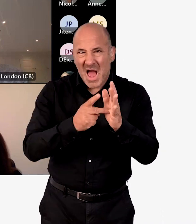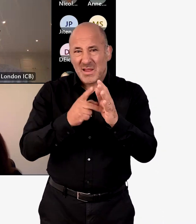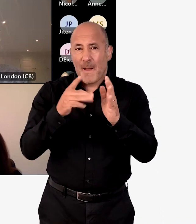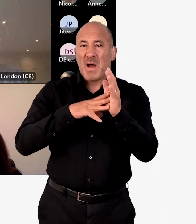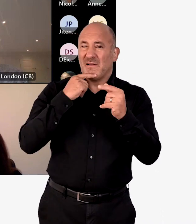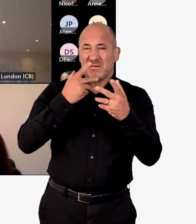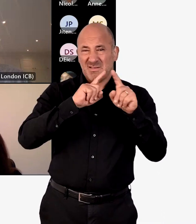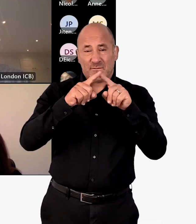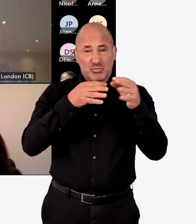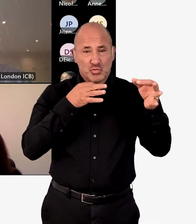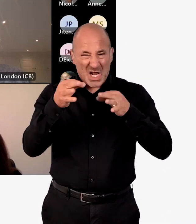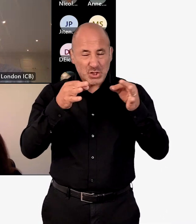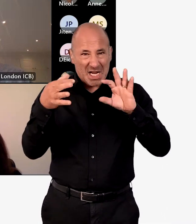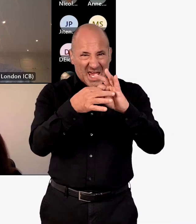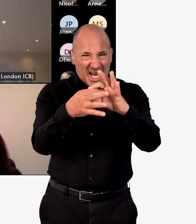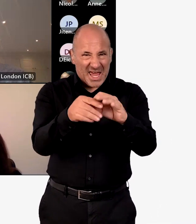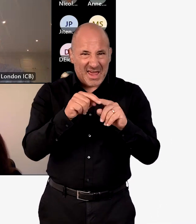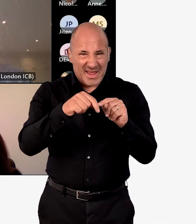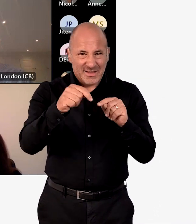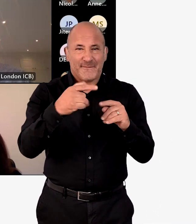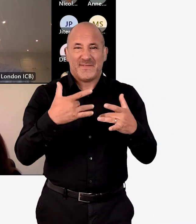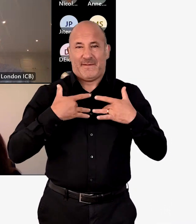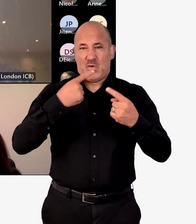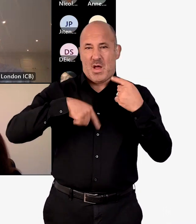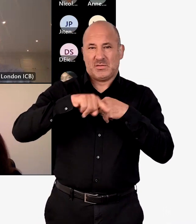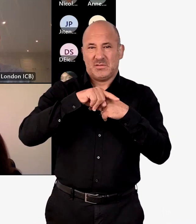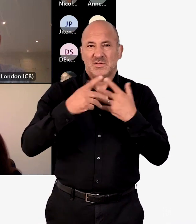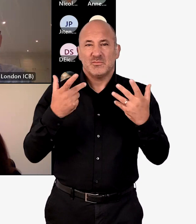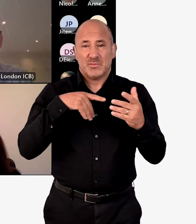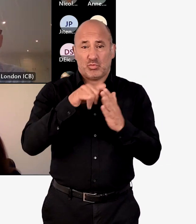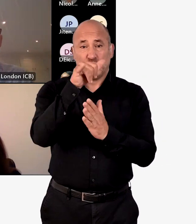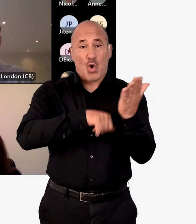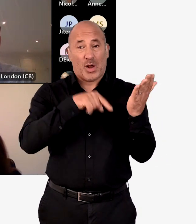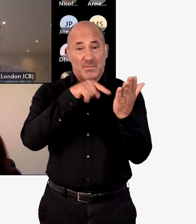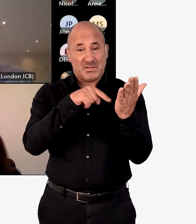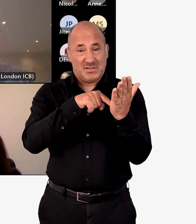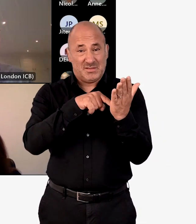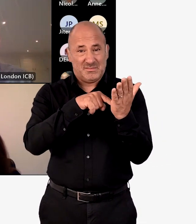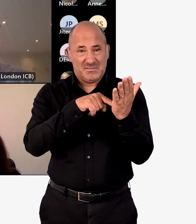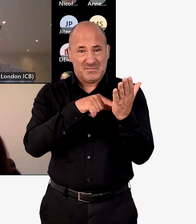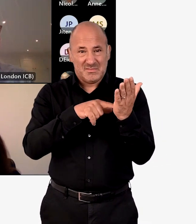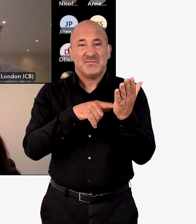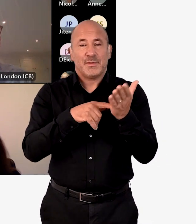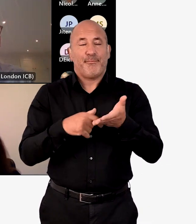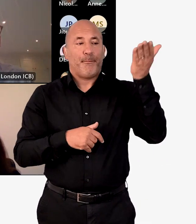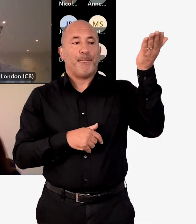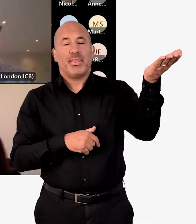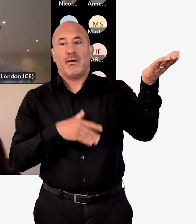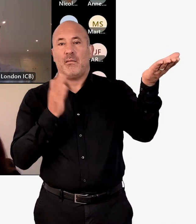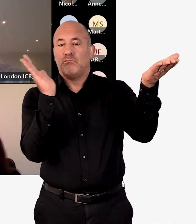plans. And as Mike says, various strategies attached to it. So I think that for us, what I don't want this to be is a document that then goes on